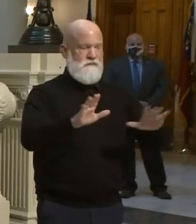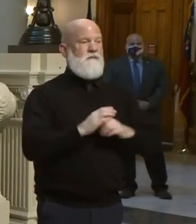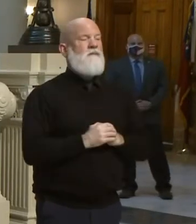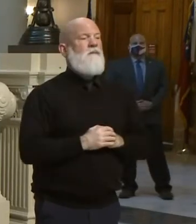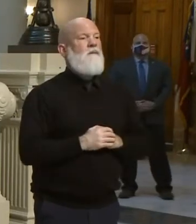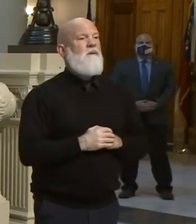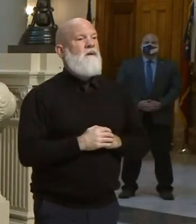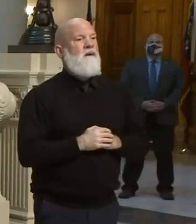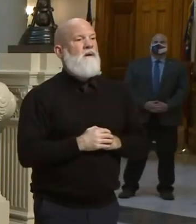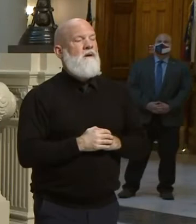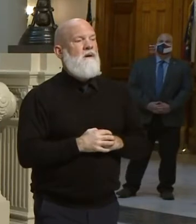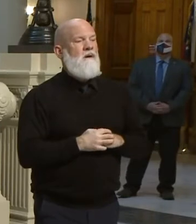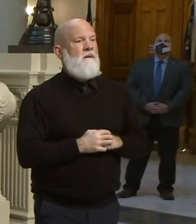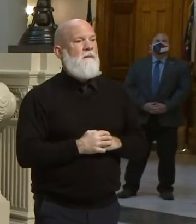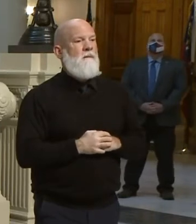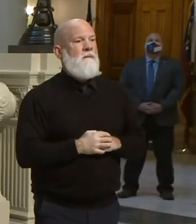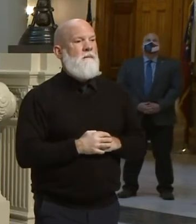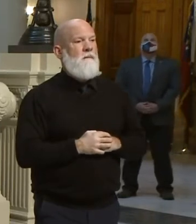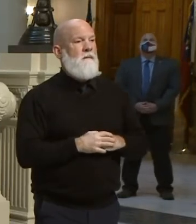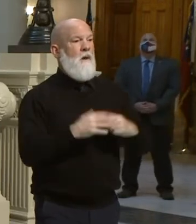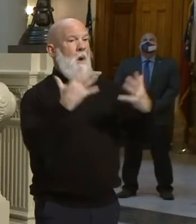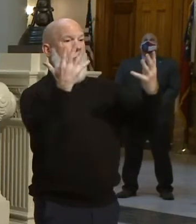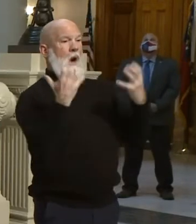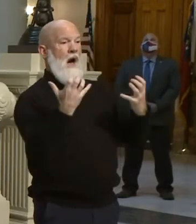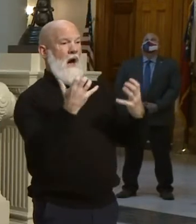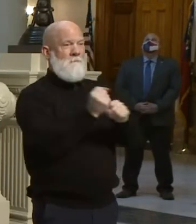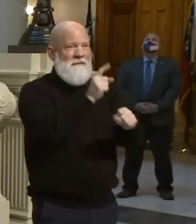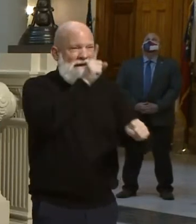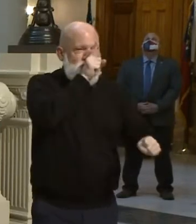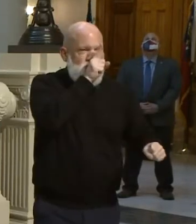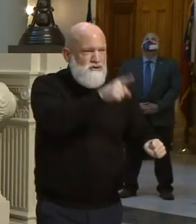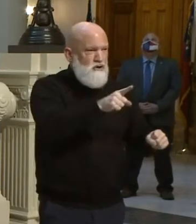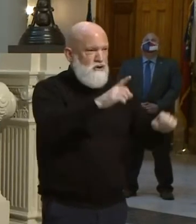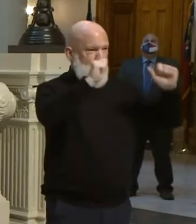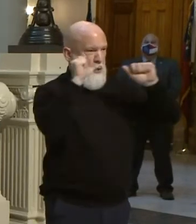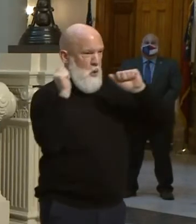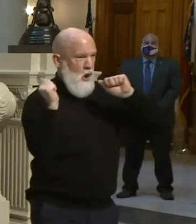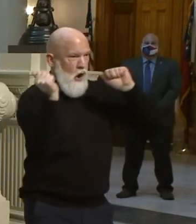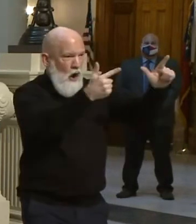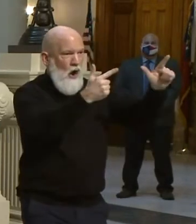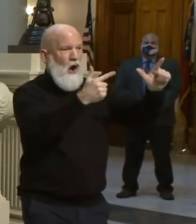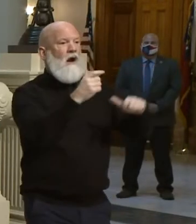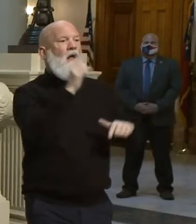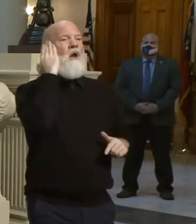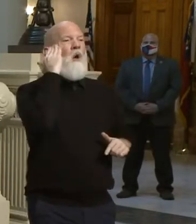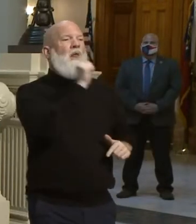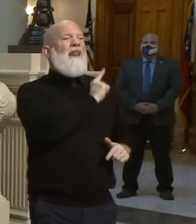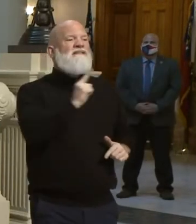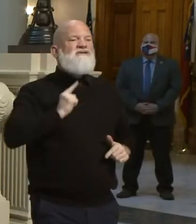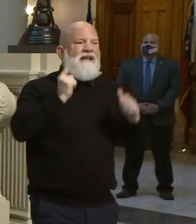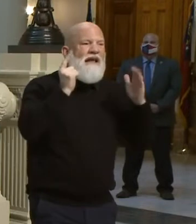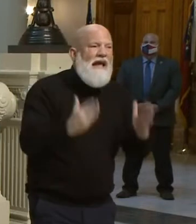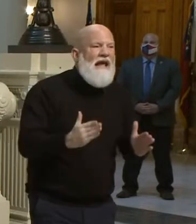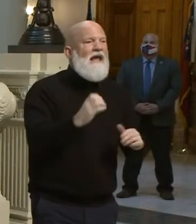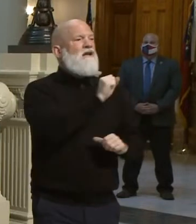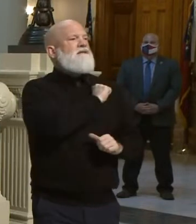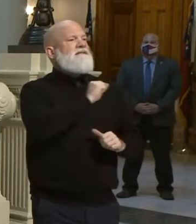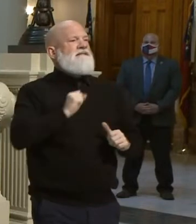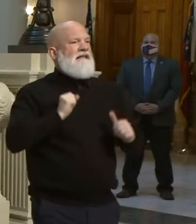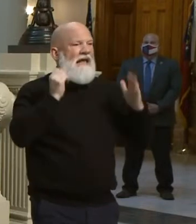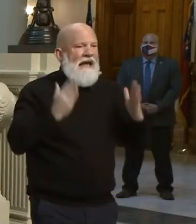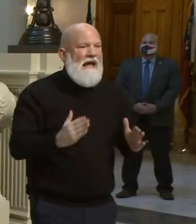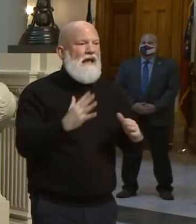and these gentlemen behind me. I want to assure everyone from legislators, staff, visitors, and the general